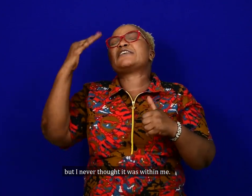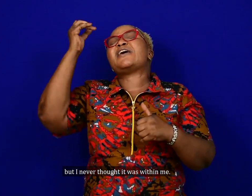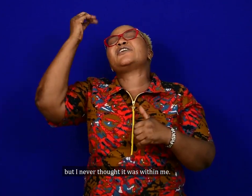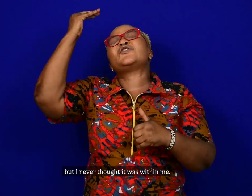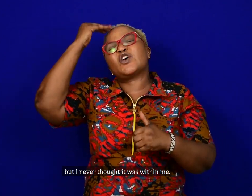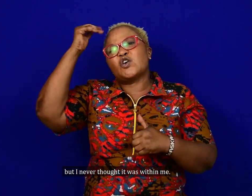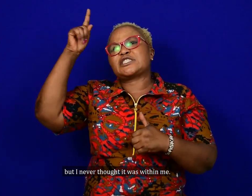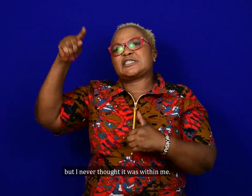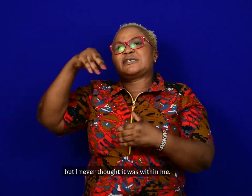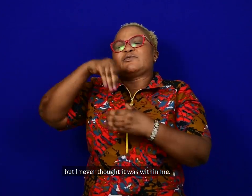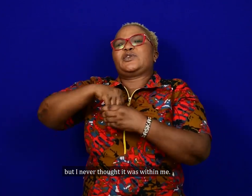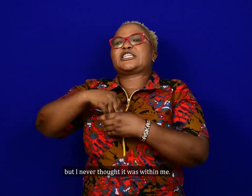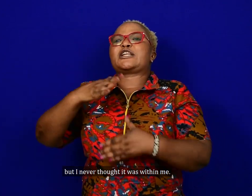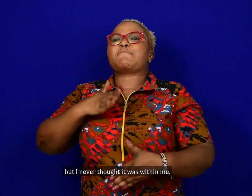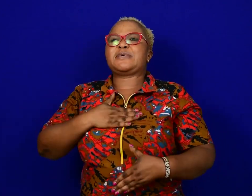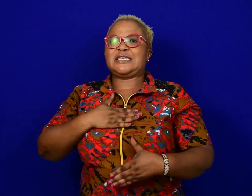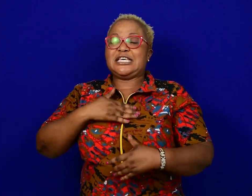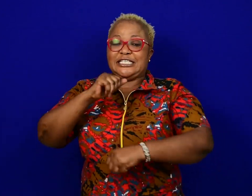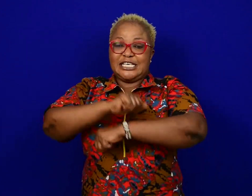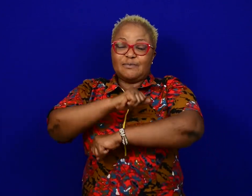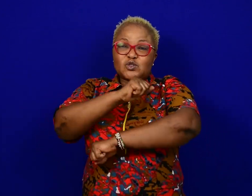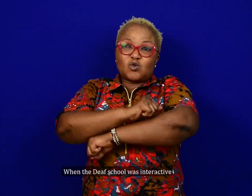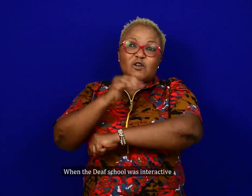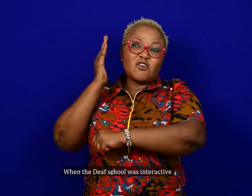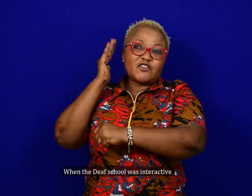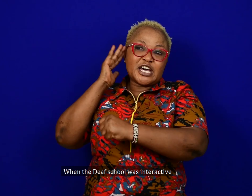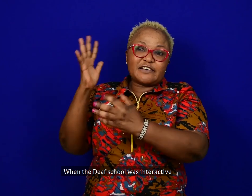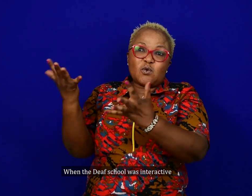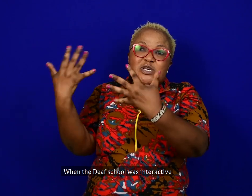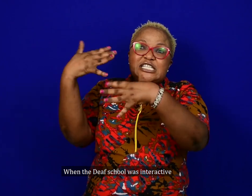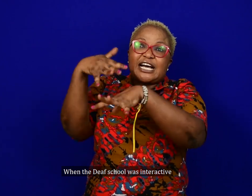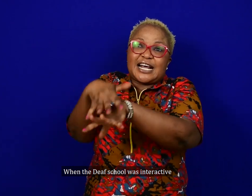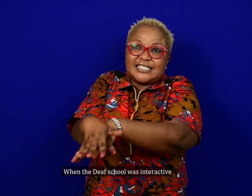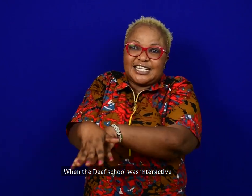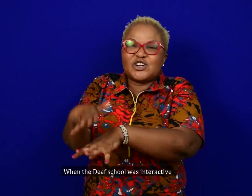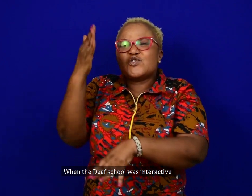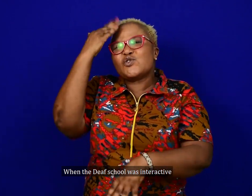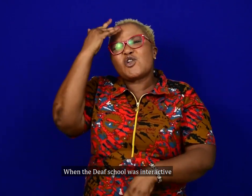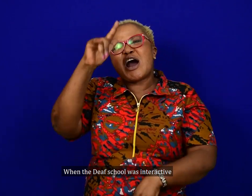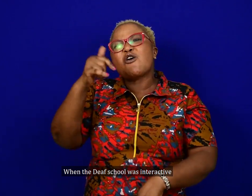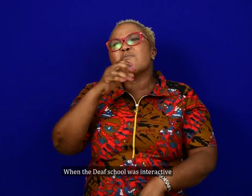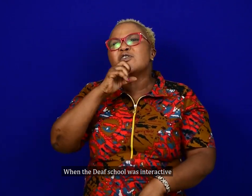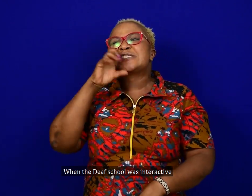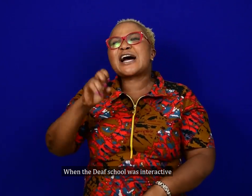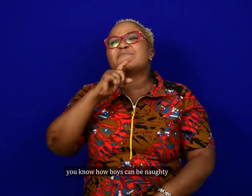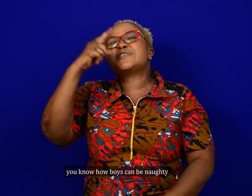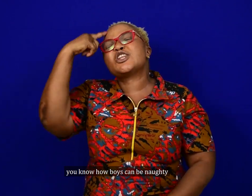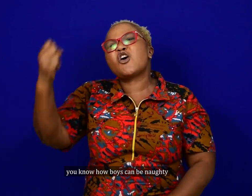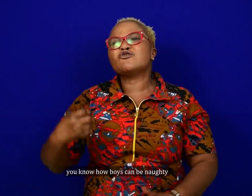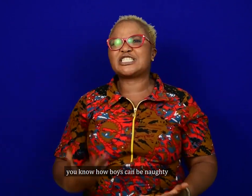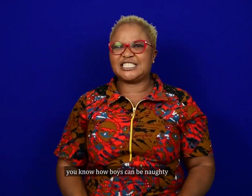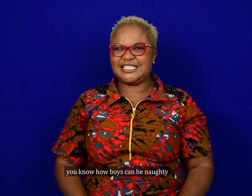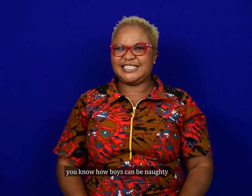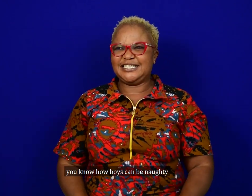thought it was within me. When the deaf school was interacted, you know how boys can be naughty.